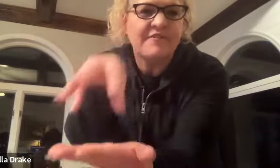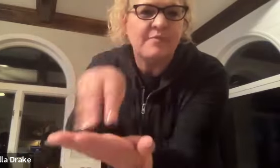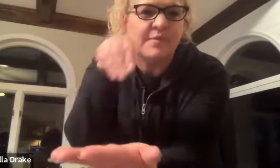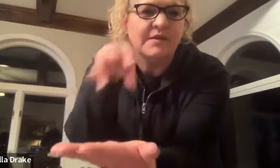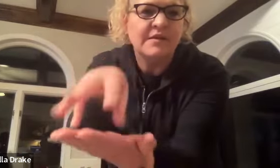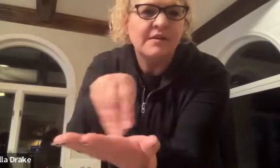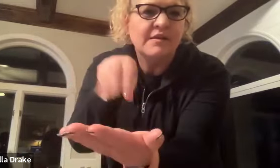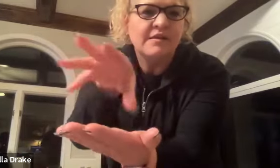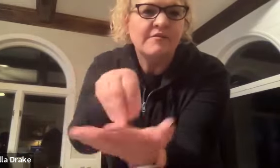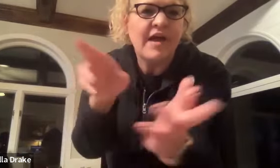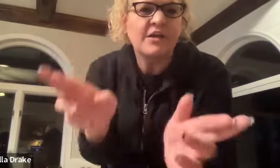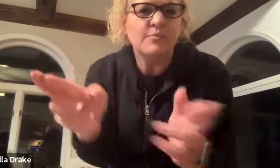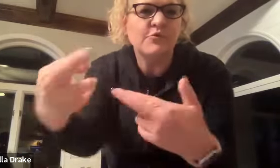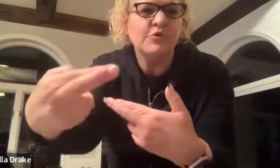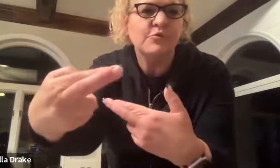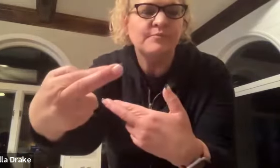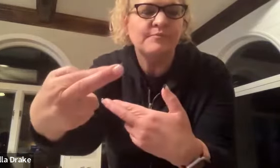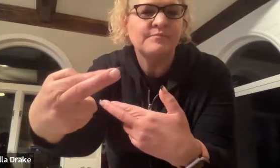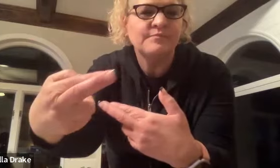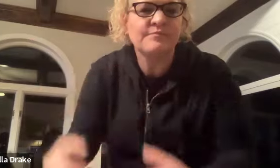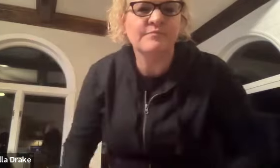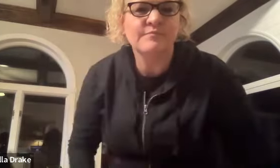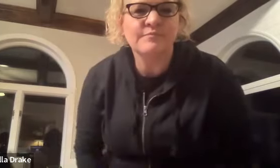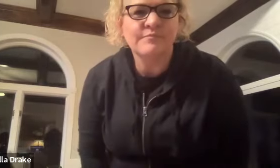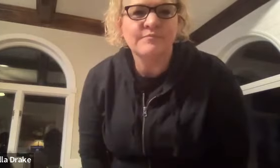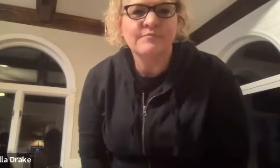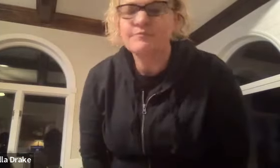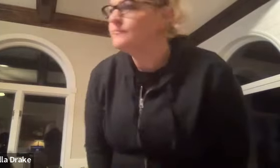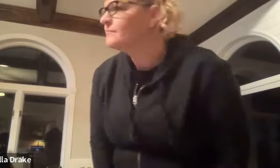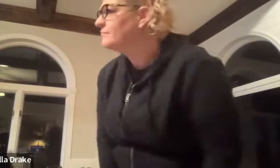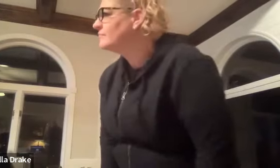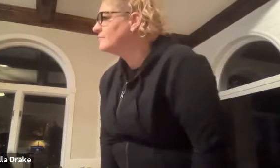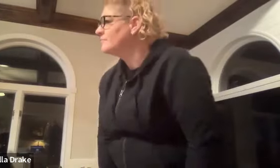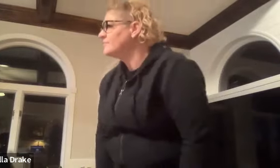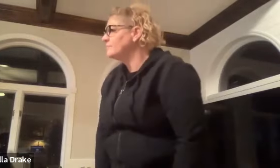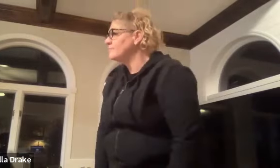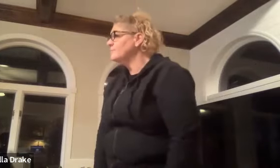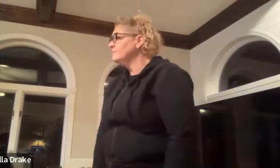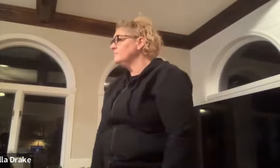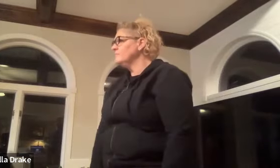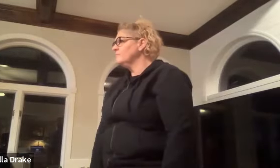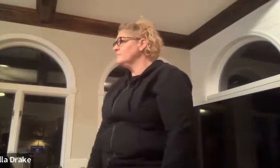up okay vacuum your room vacuum what is what is why